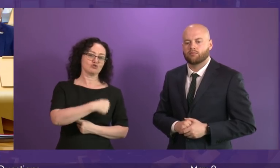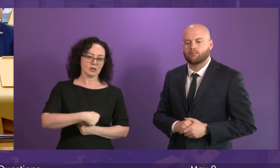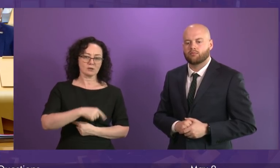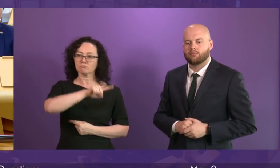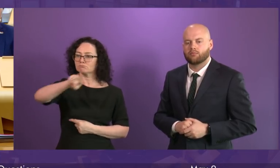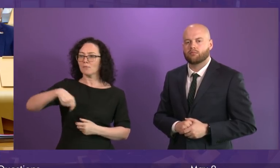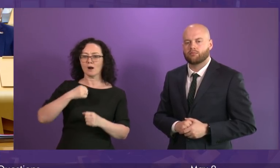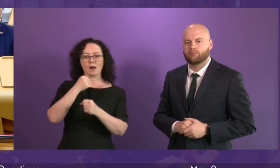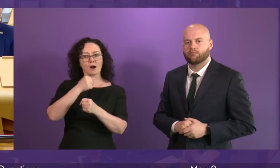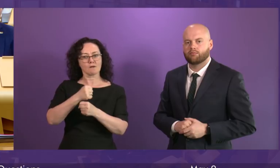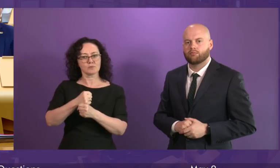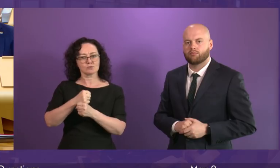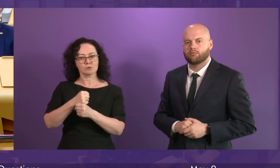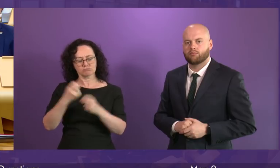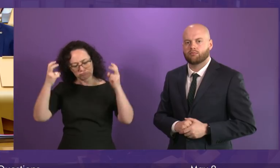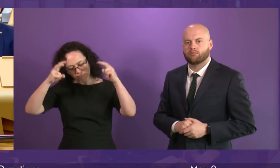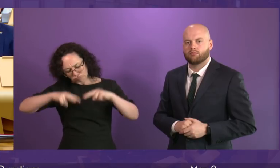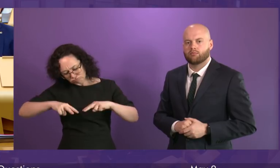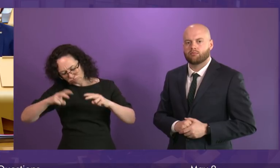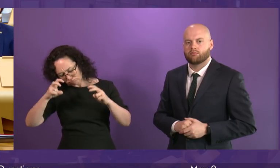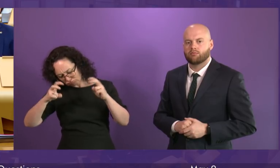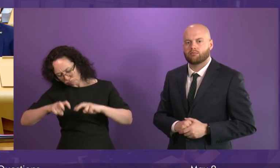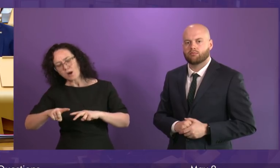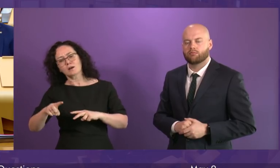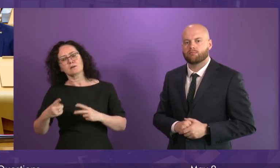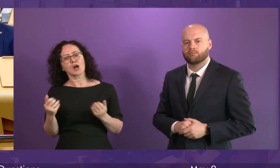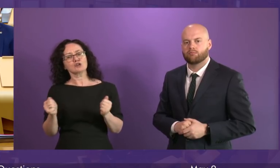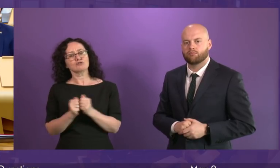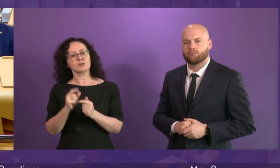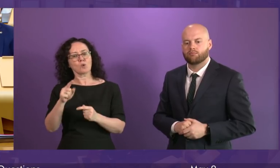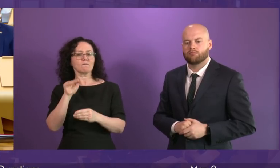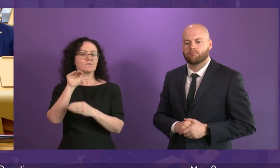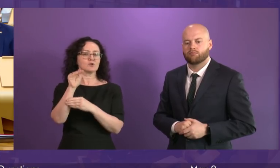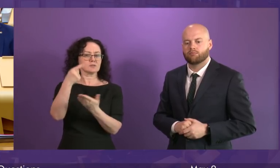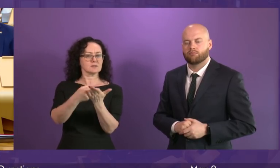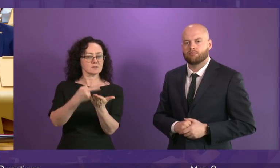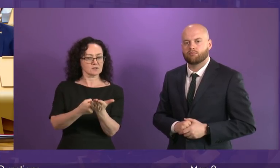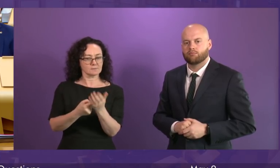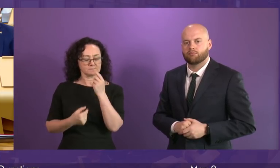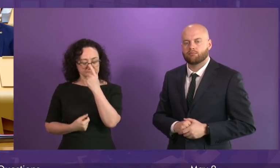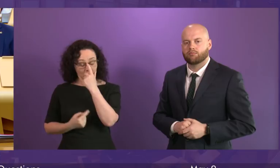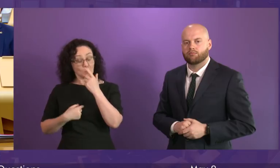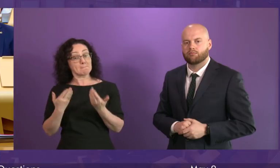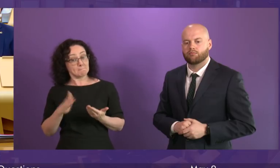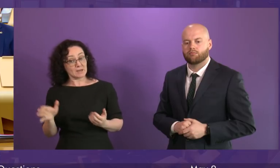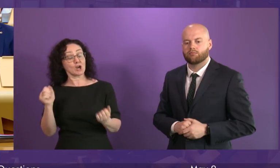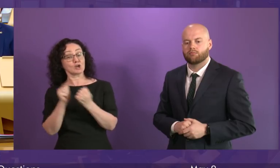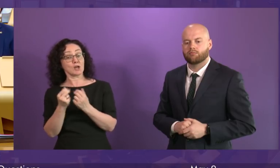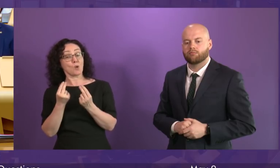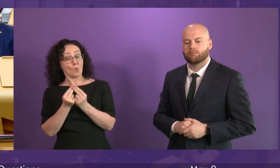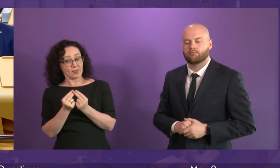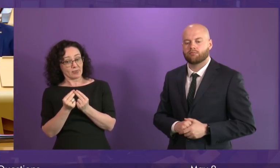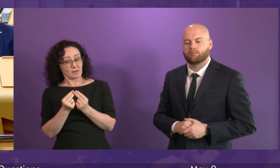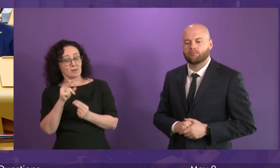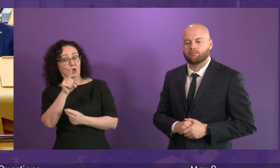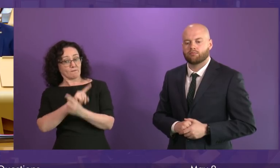their response to the new evidence. Scotland is playing an active role in this work, and I can tell the Chamber that we have agreed with the Convention that a conference which will